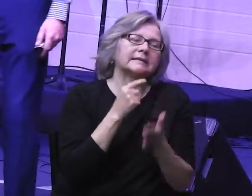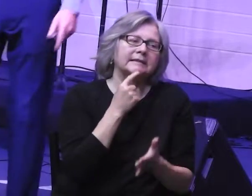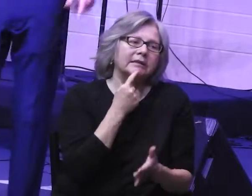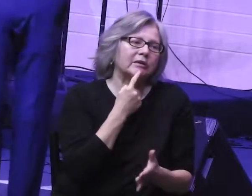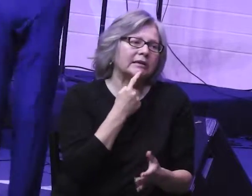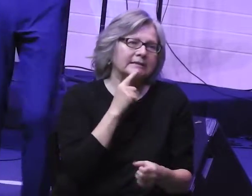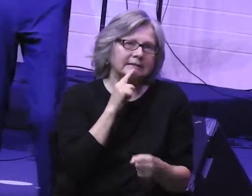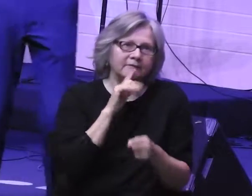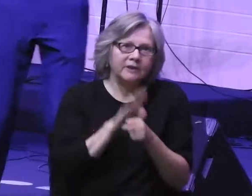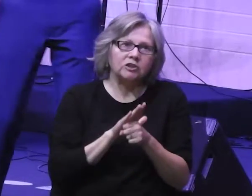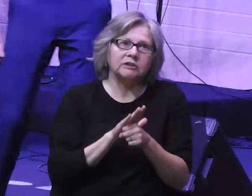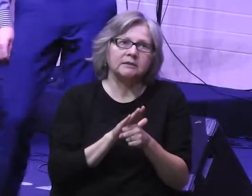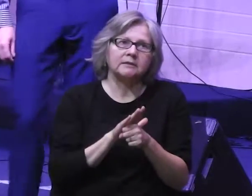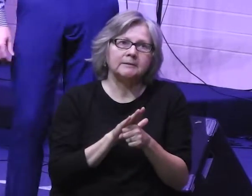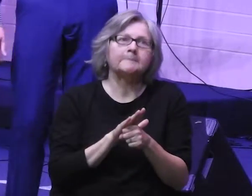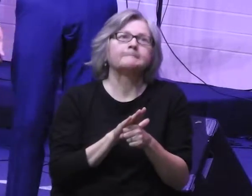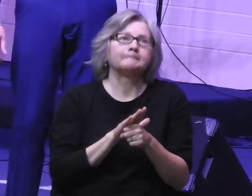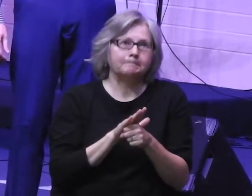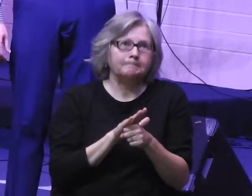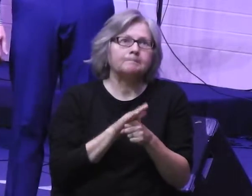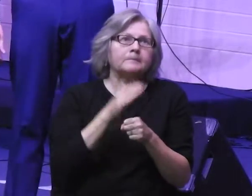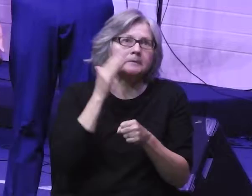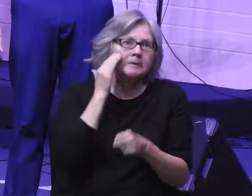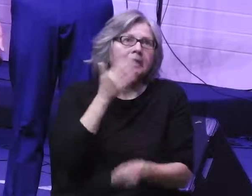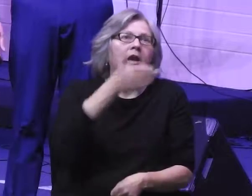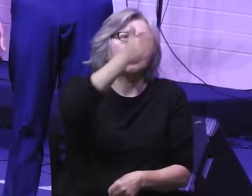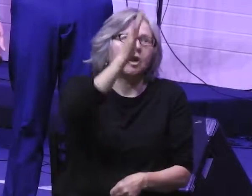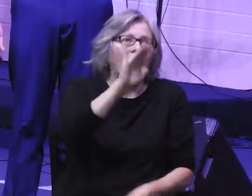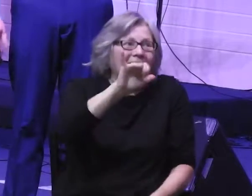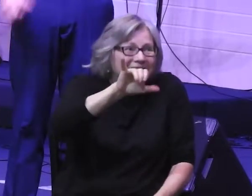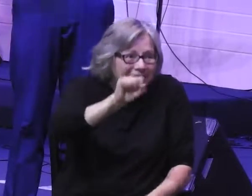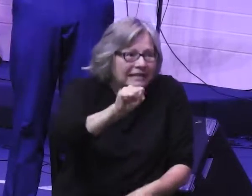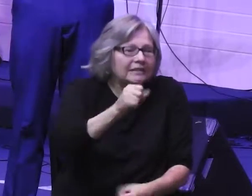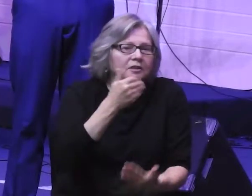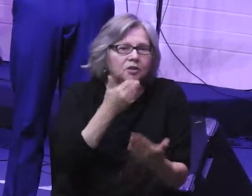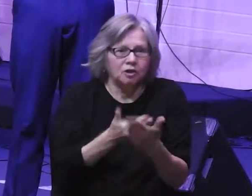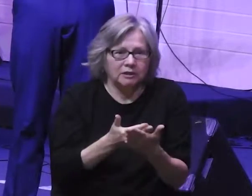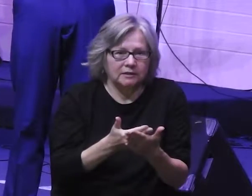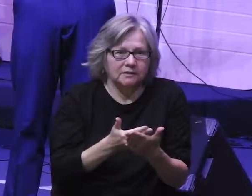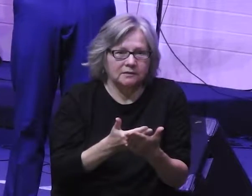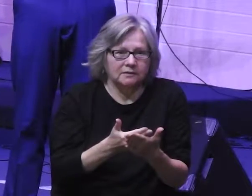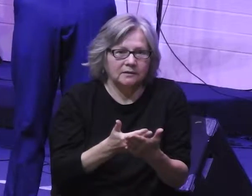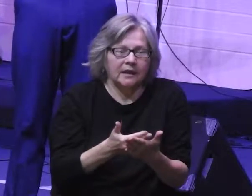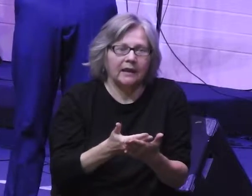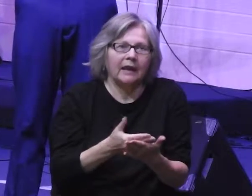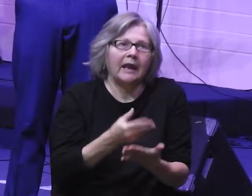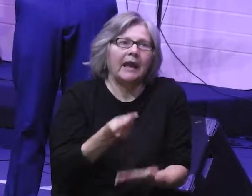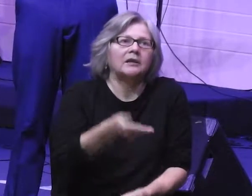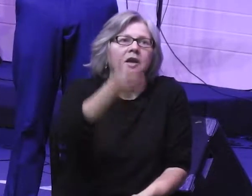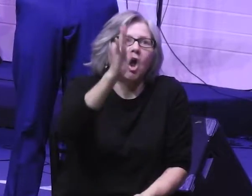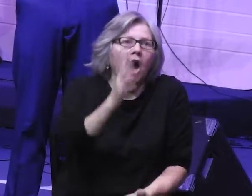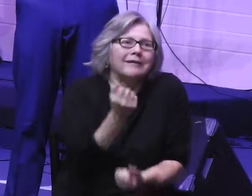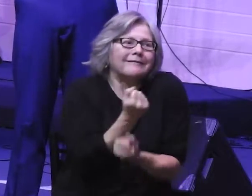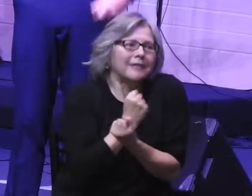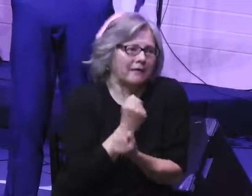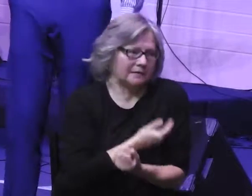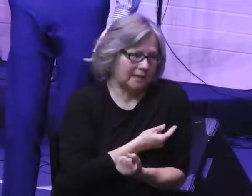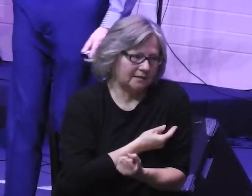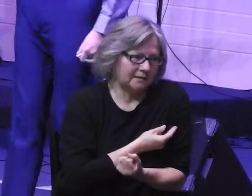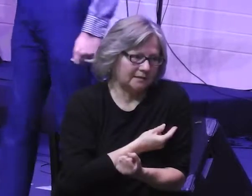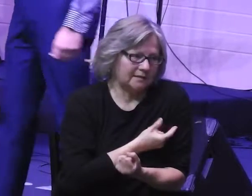serious conviction that God is good. And that God loves us.